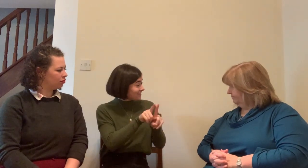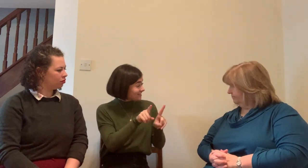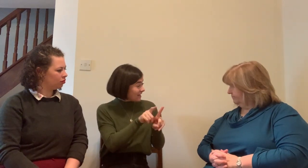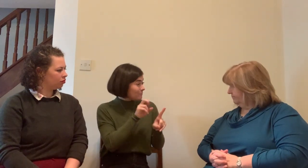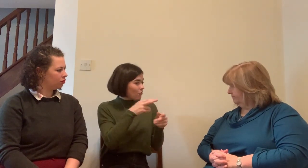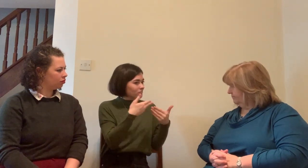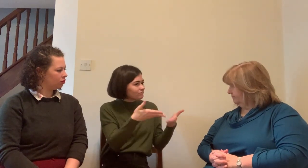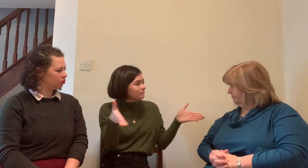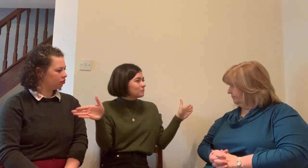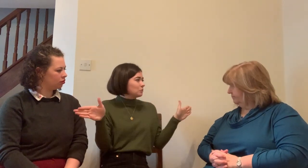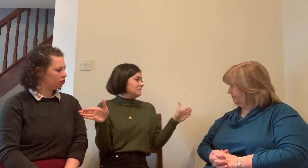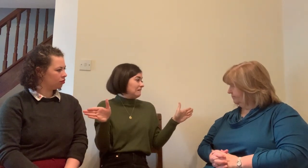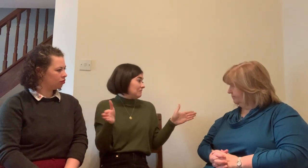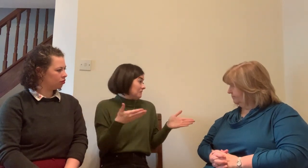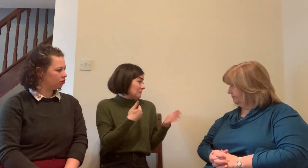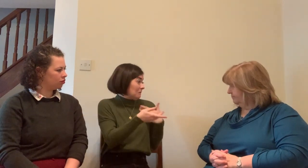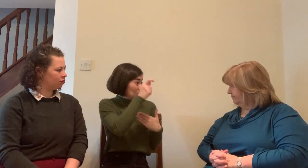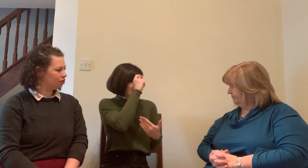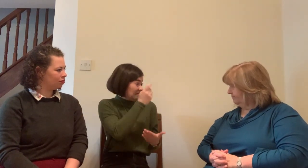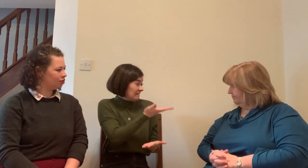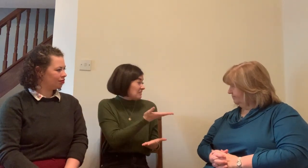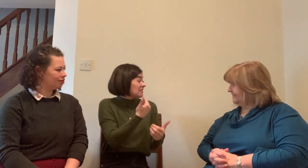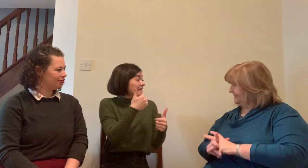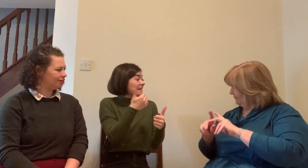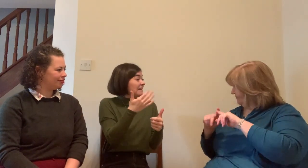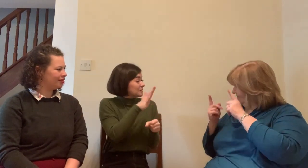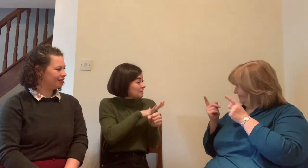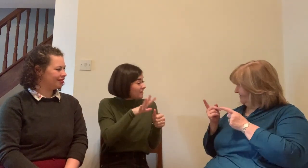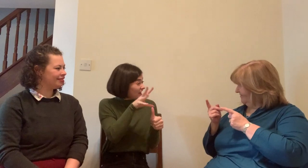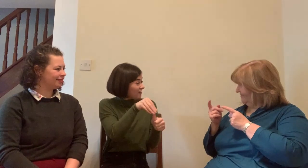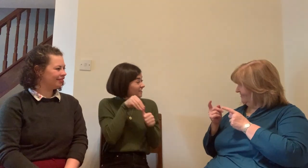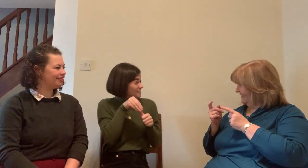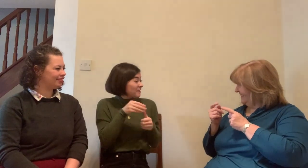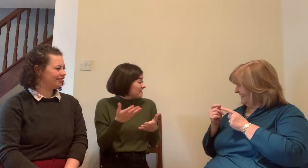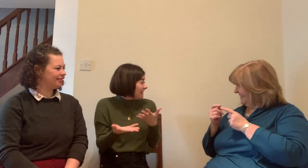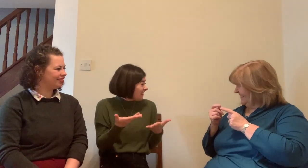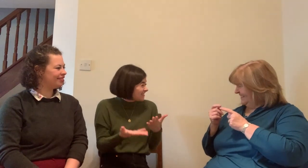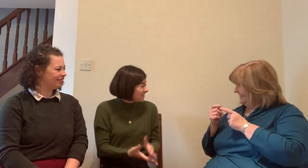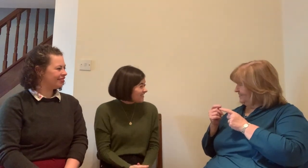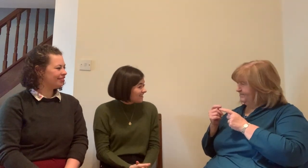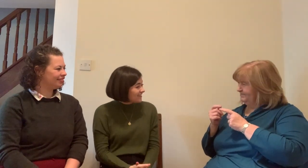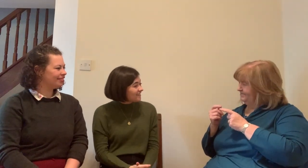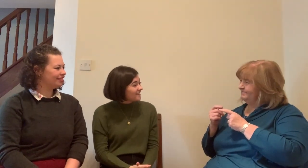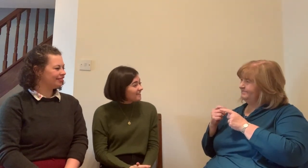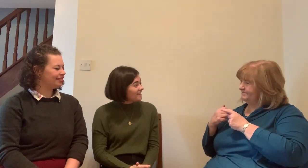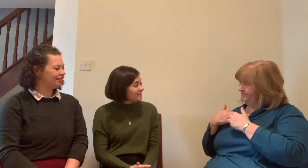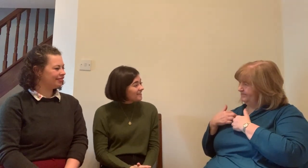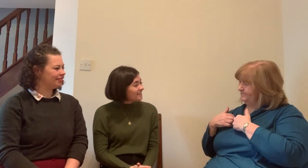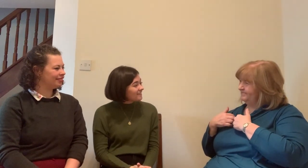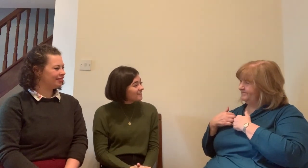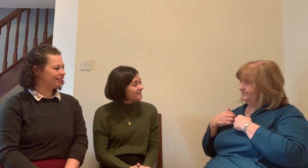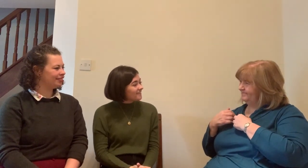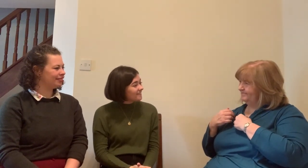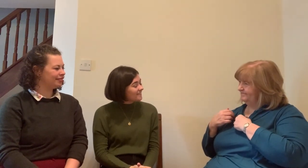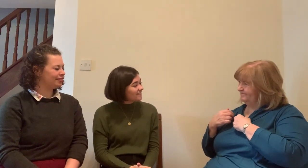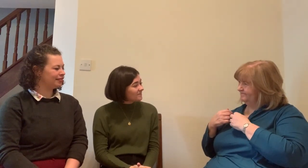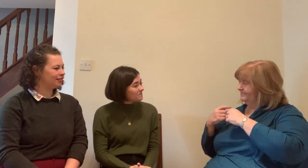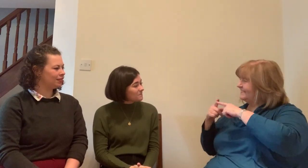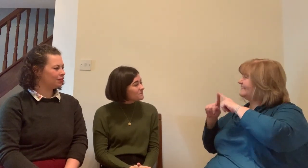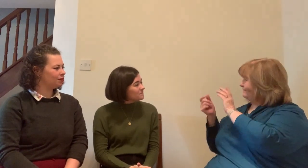over. I'm not talking about taking over the room I always remember you know what mean the first time after two minutes when I